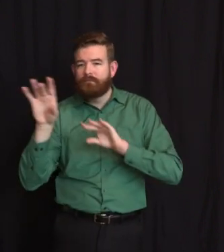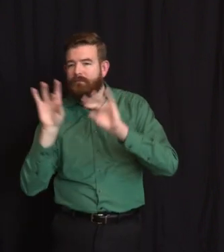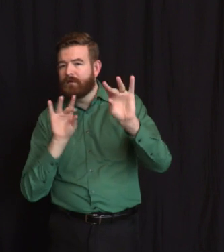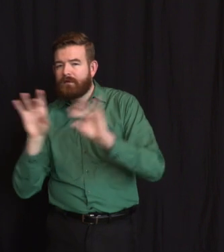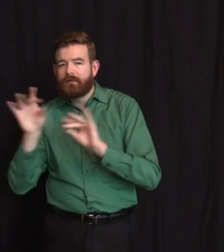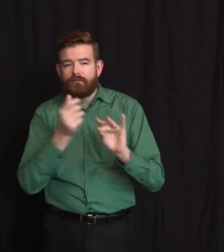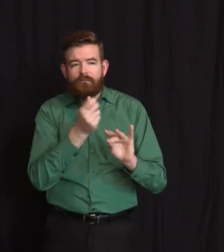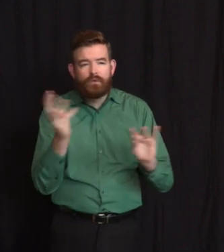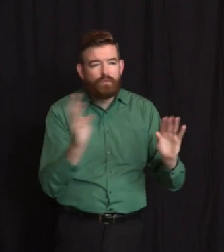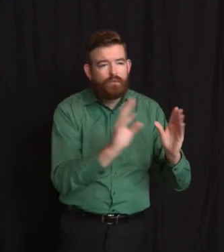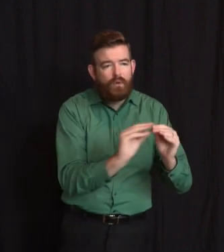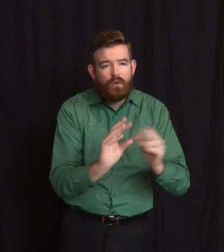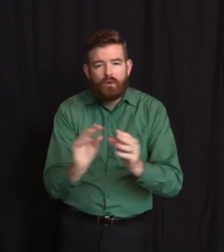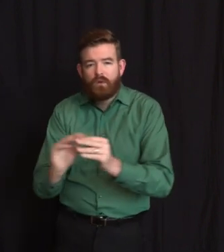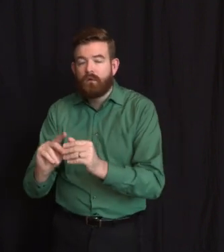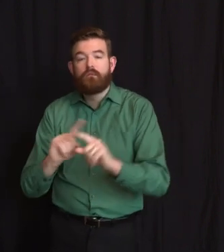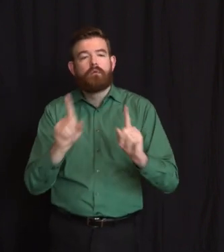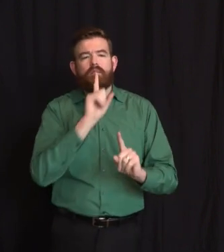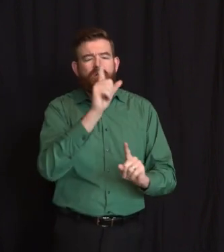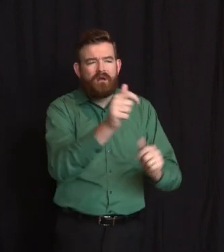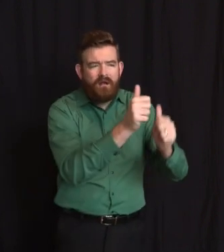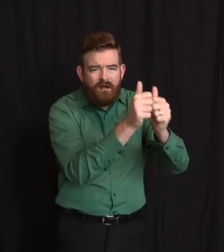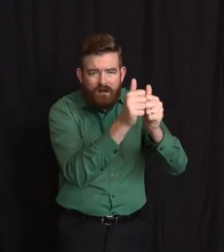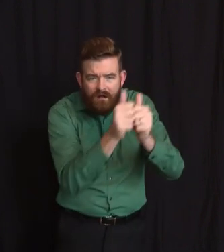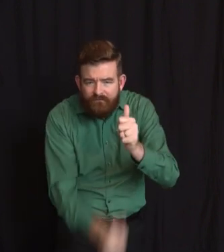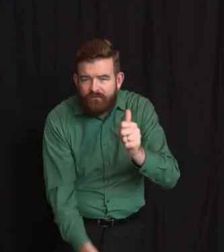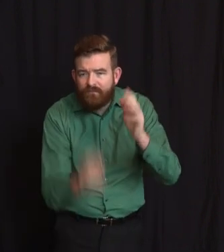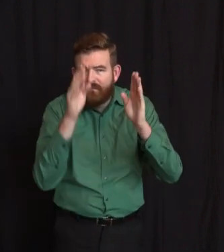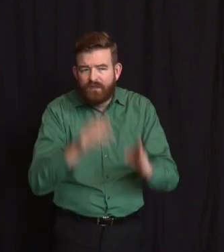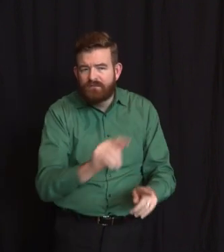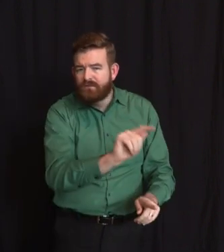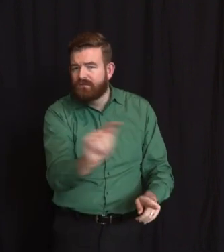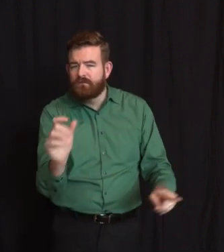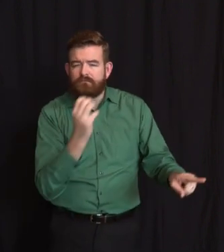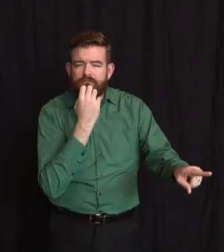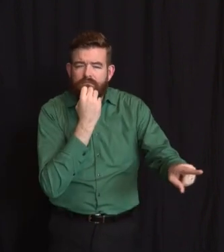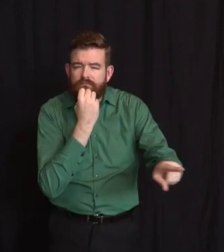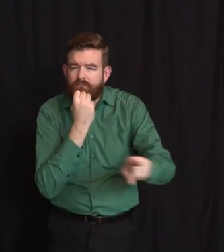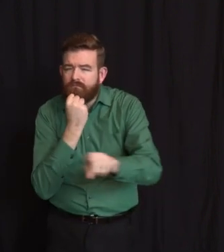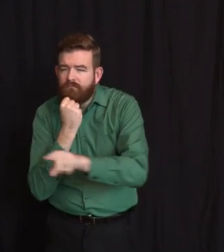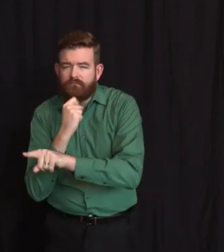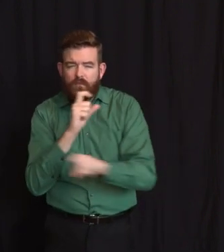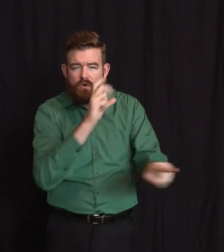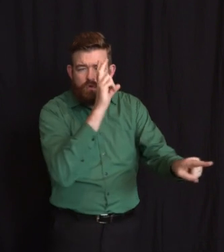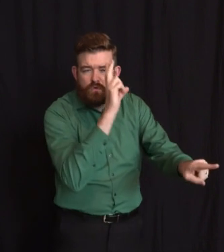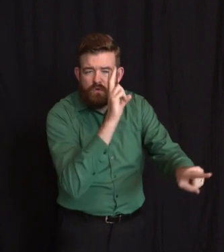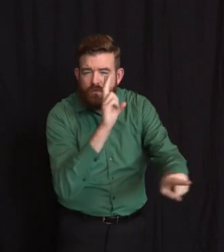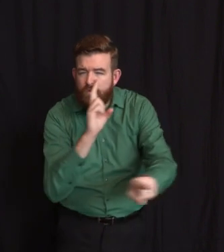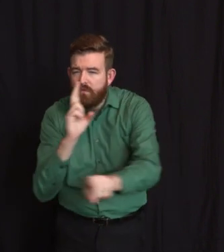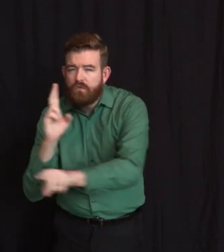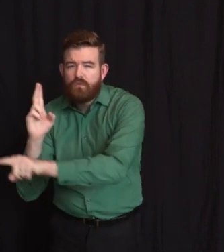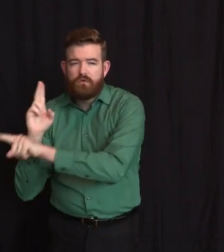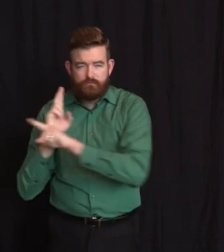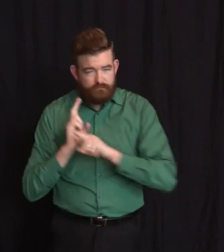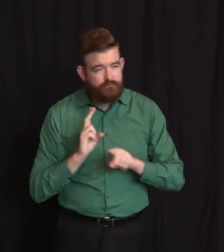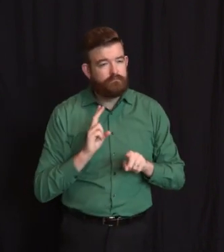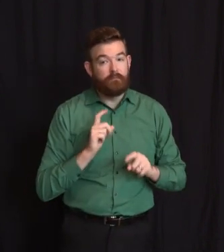protecting them, we will, by continuing to wage our war against this disease, the disease that took these